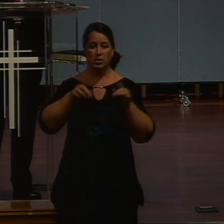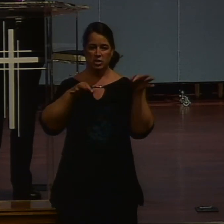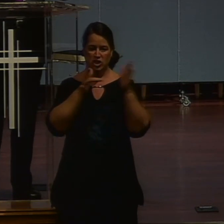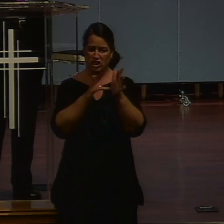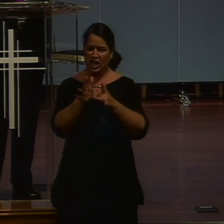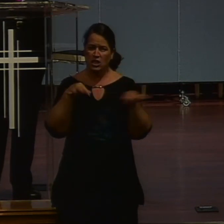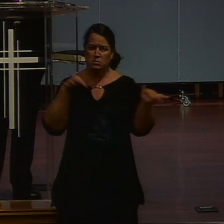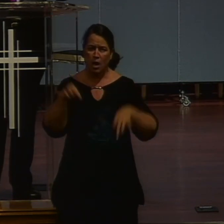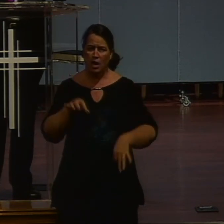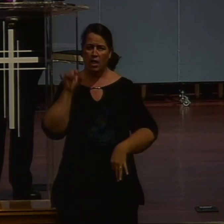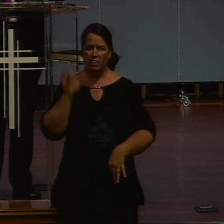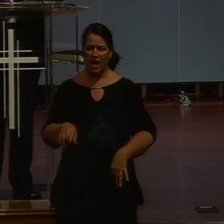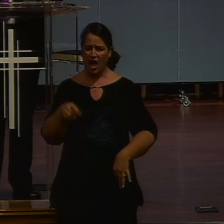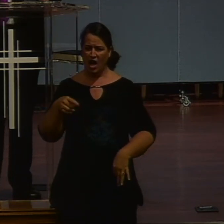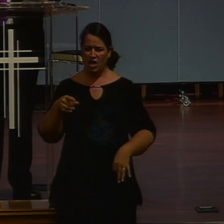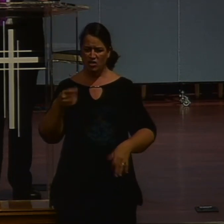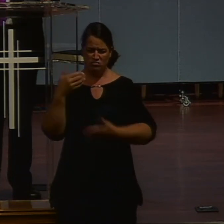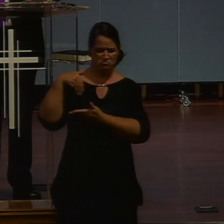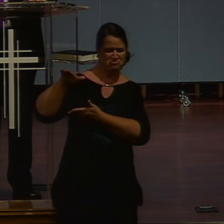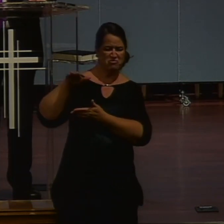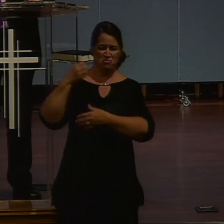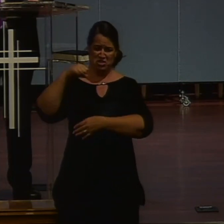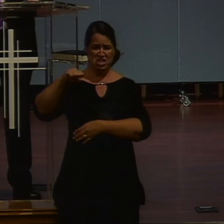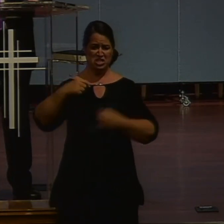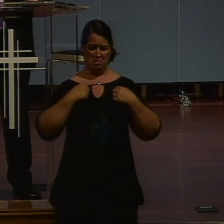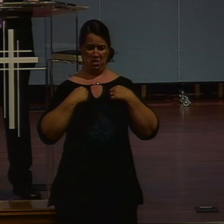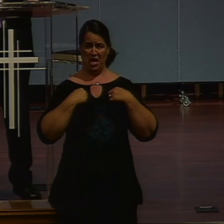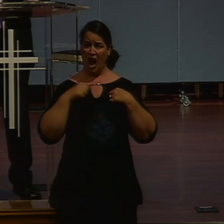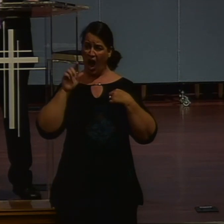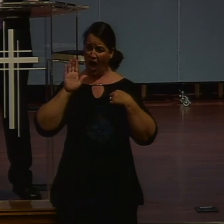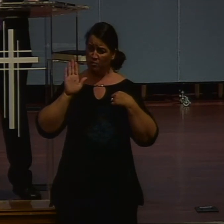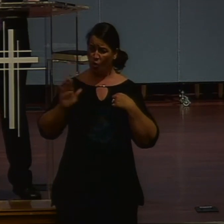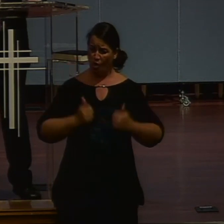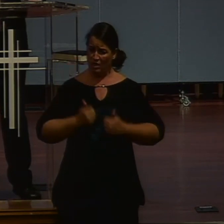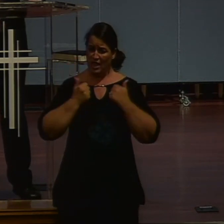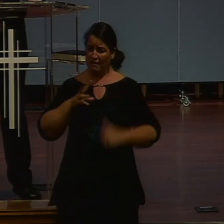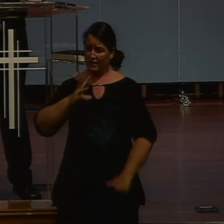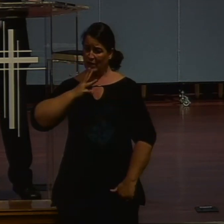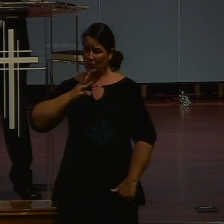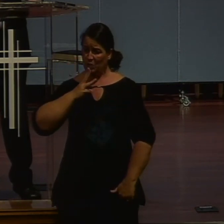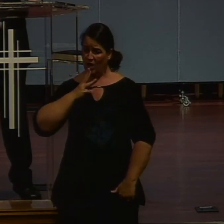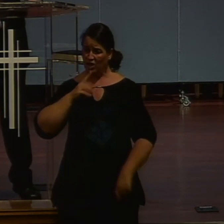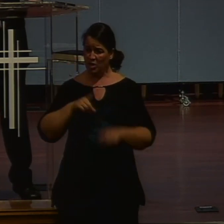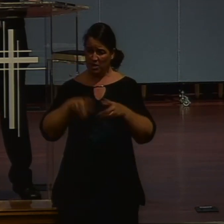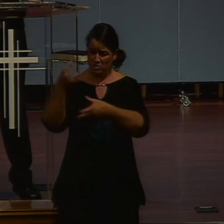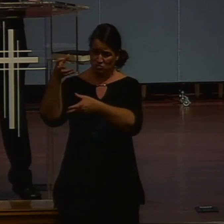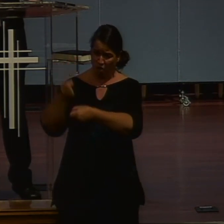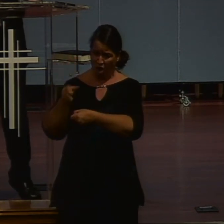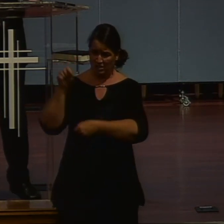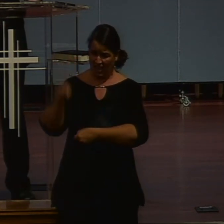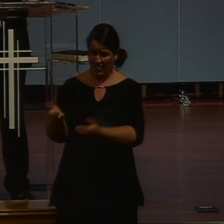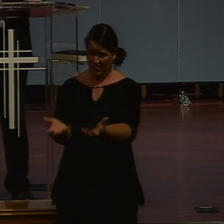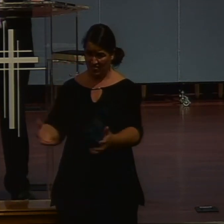You've got broken cisterns that can't hold water. Isaiah said behold God is my salvation. I will trust and not be afraid for